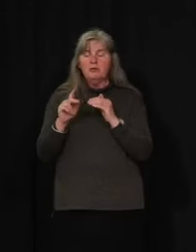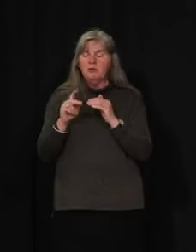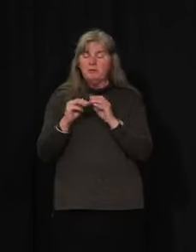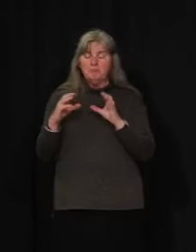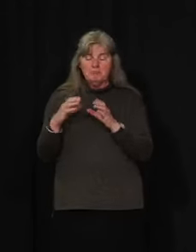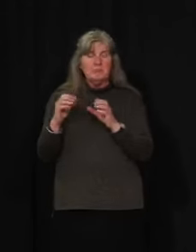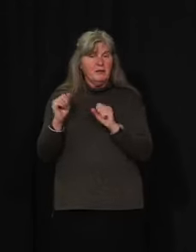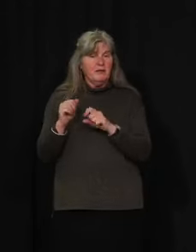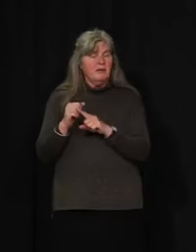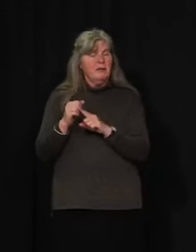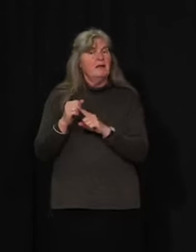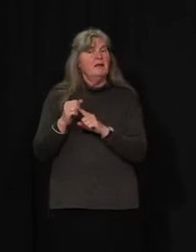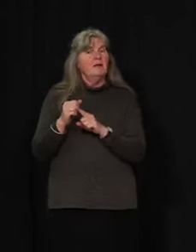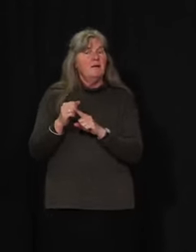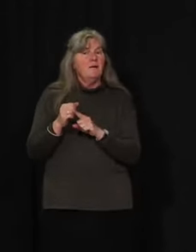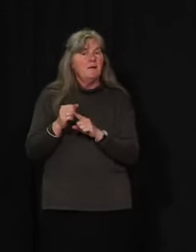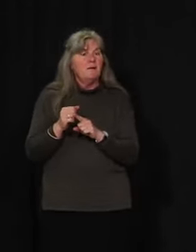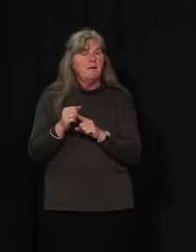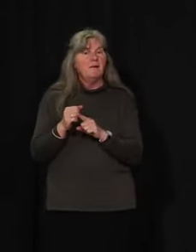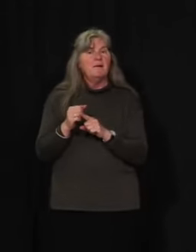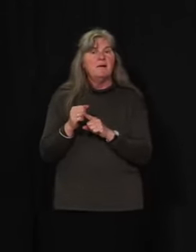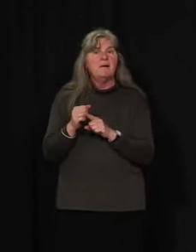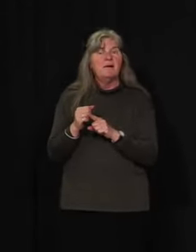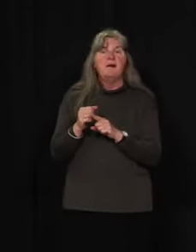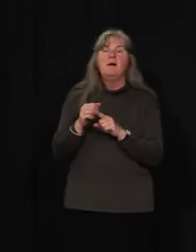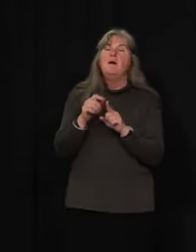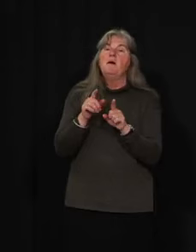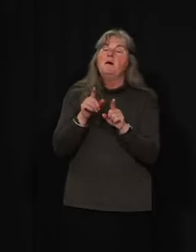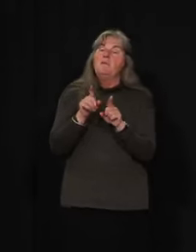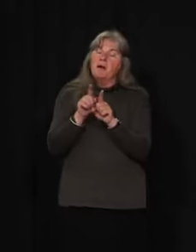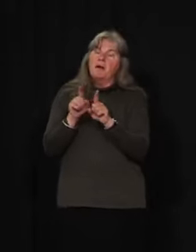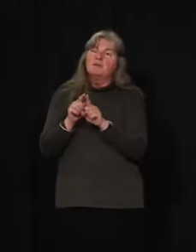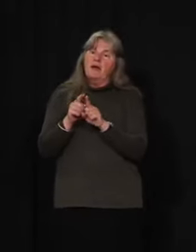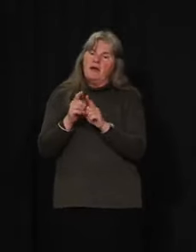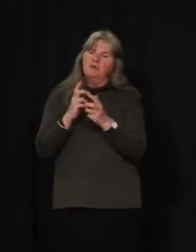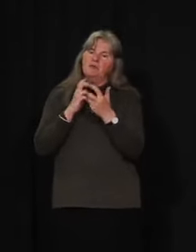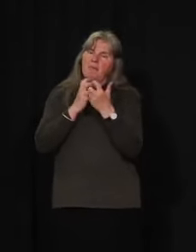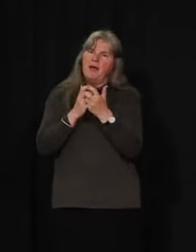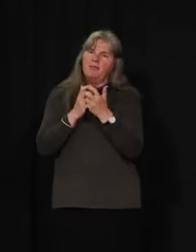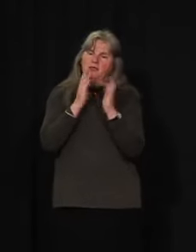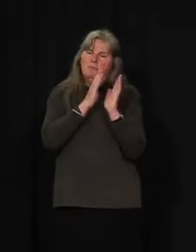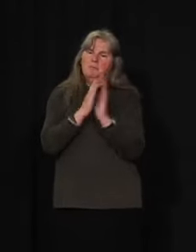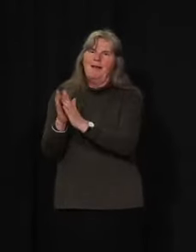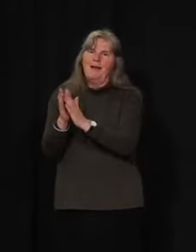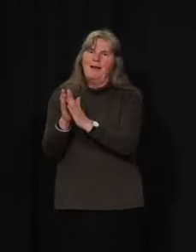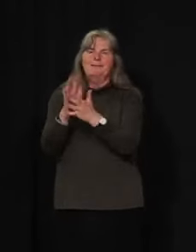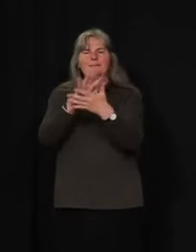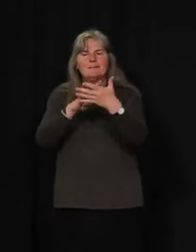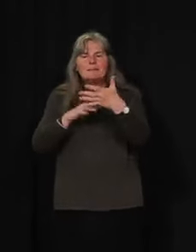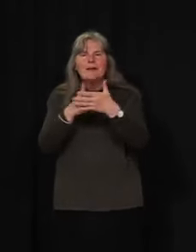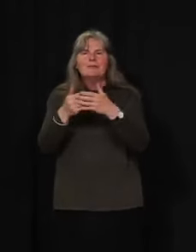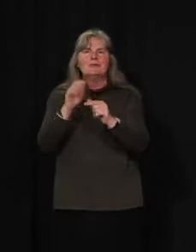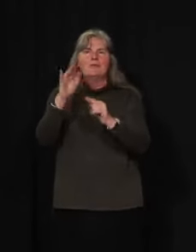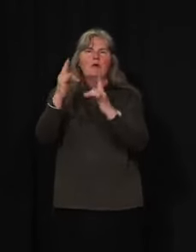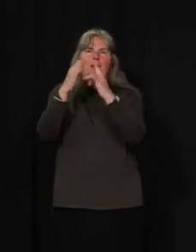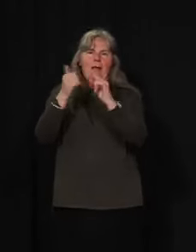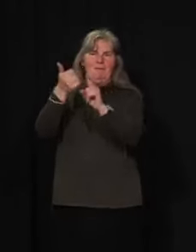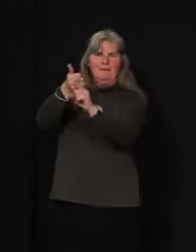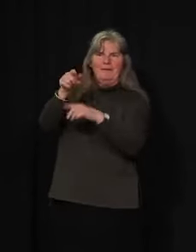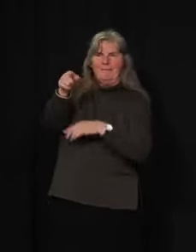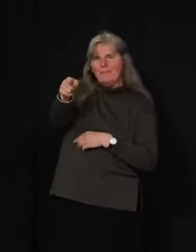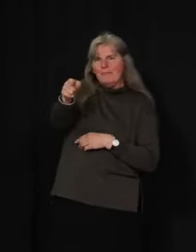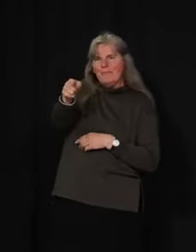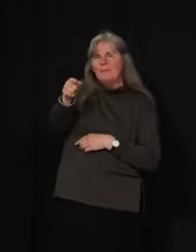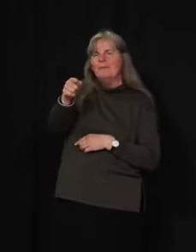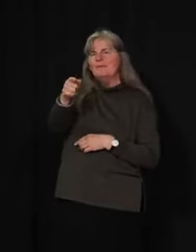if that were compatible with the rest of the planning for the camps, which is going to be very individualized according to how the camp is